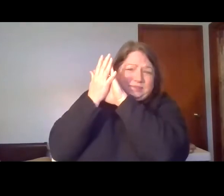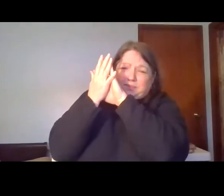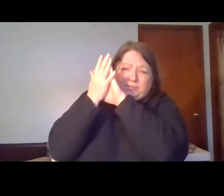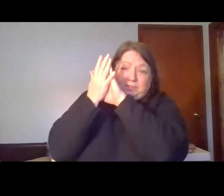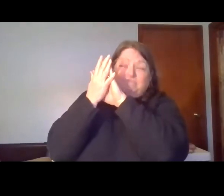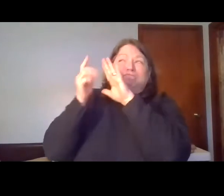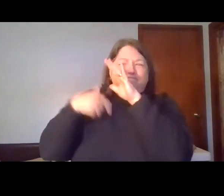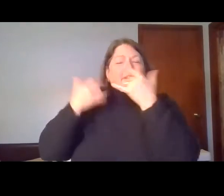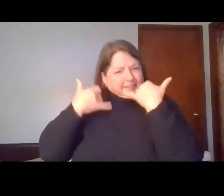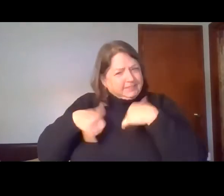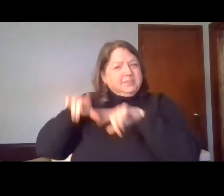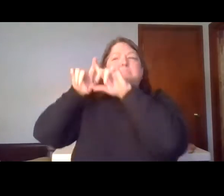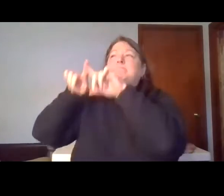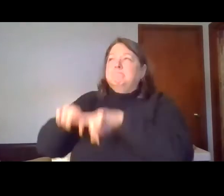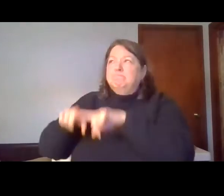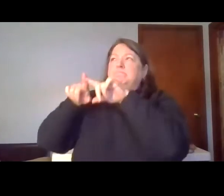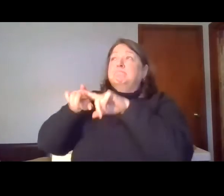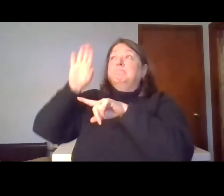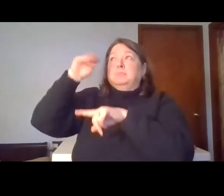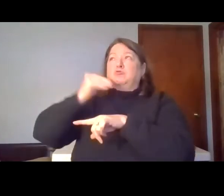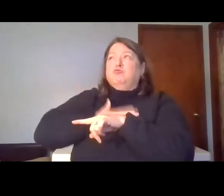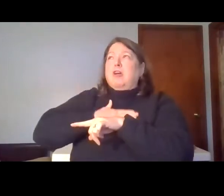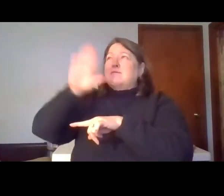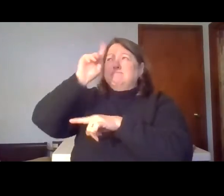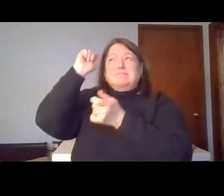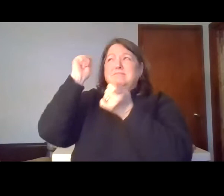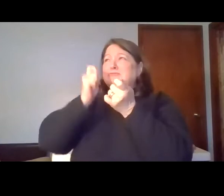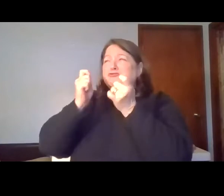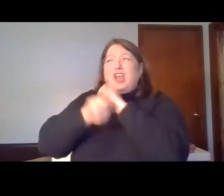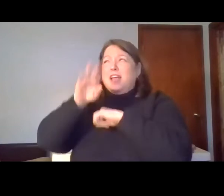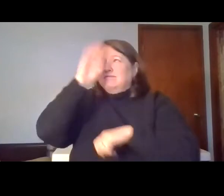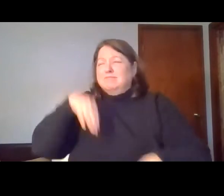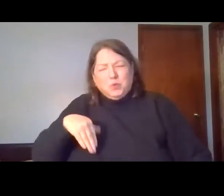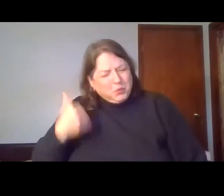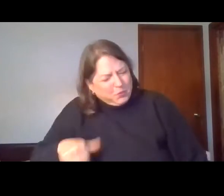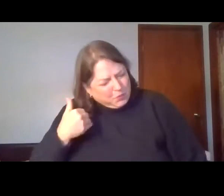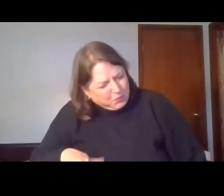I rest on His unchanging grace.